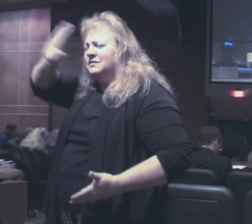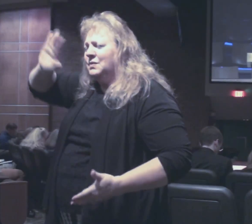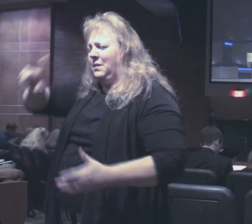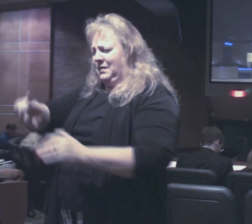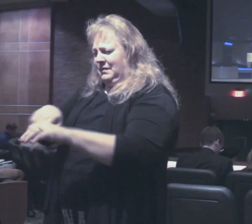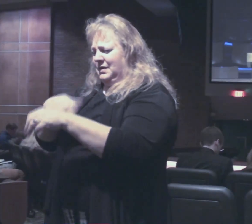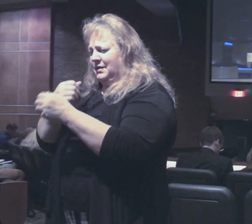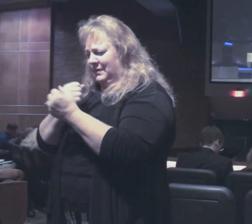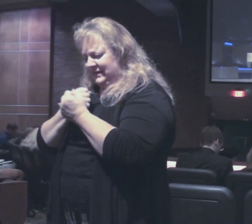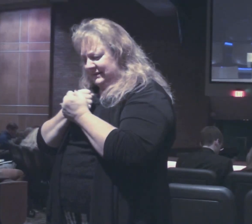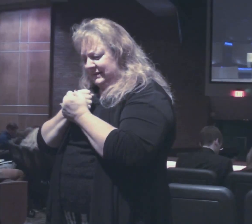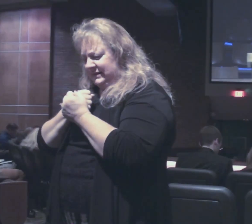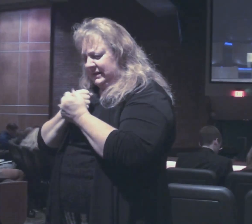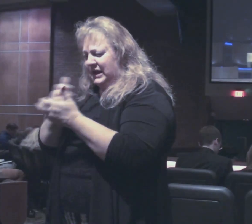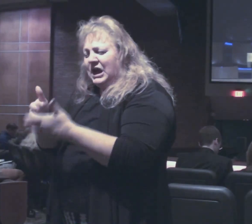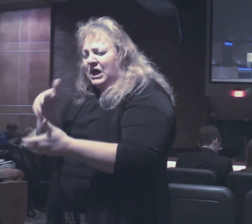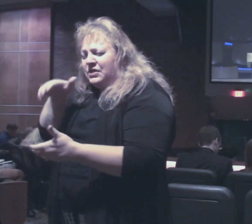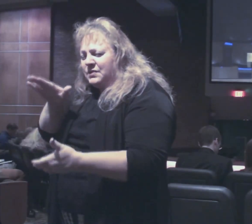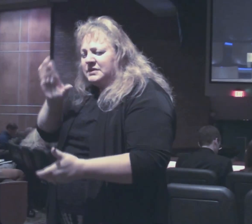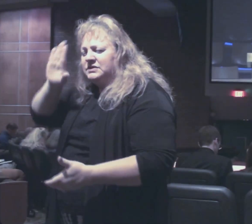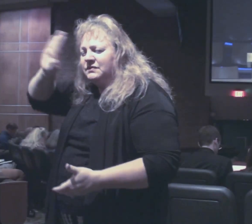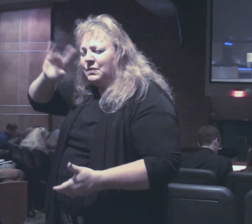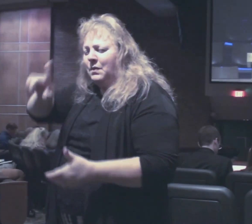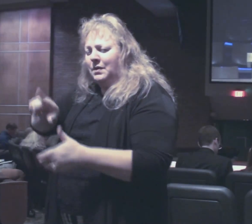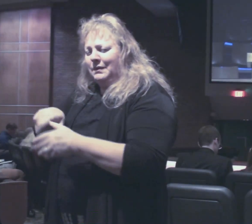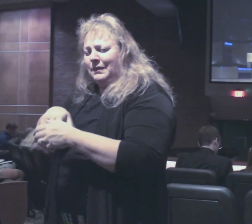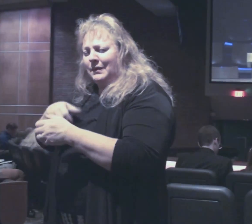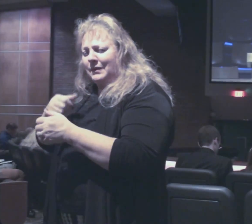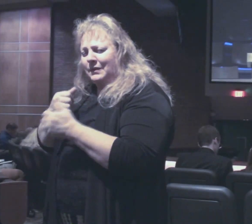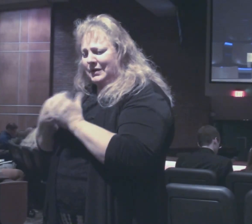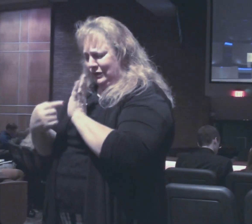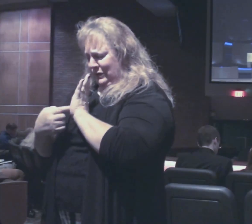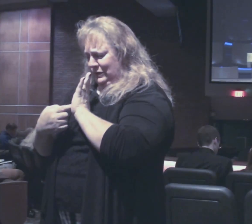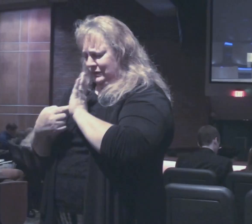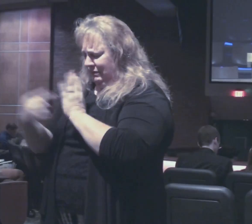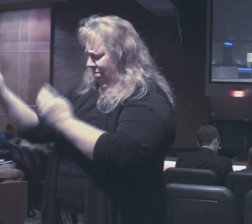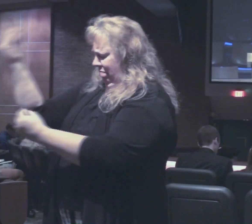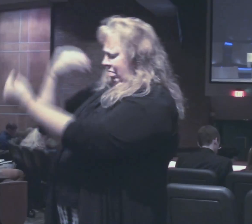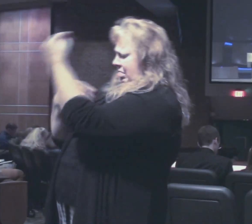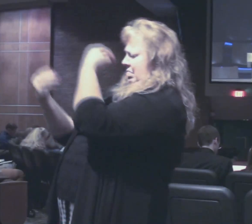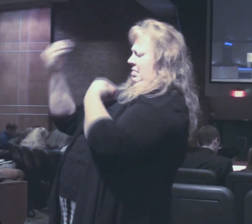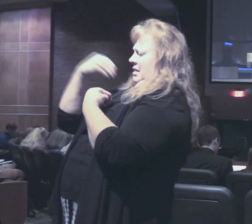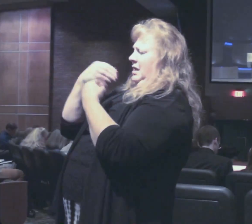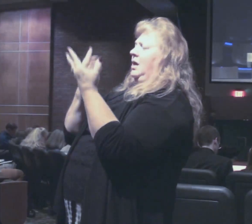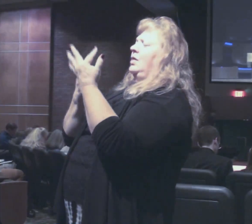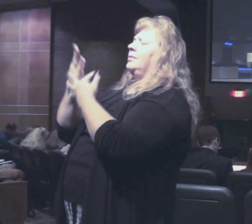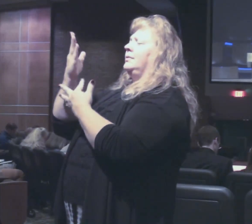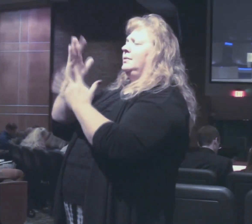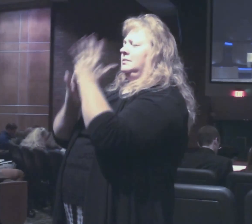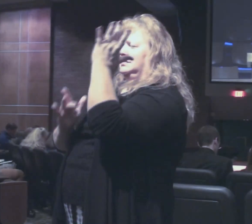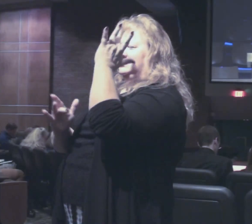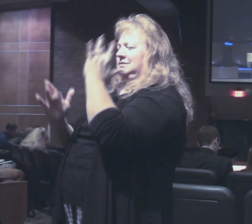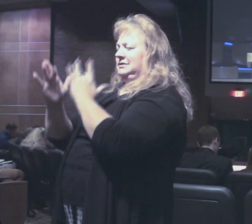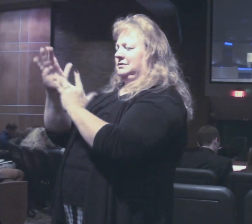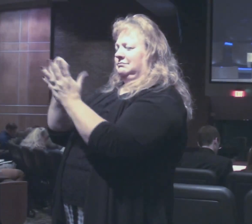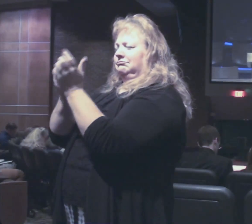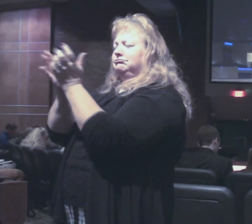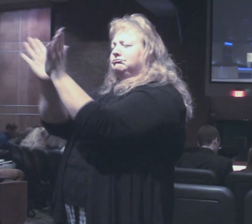grace the riches of your grace manifested to us in Christ Jesus